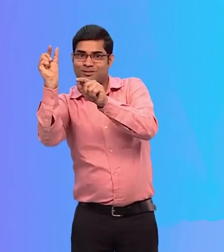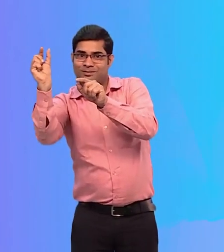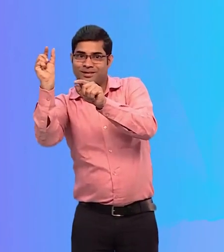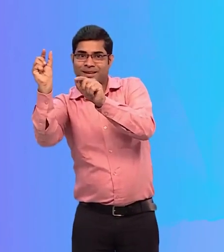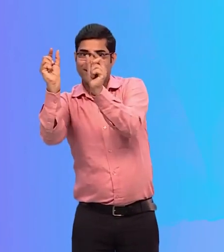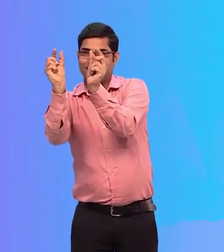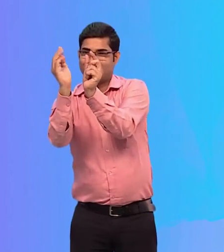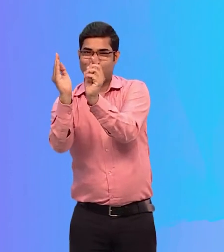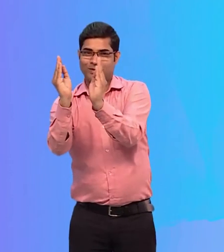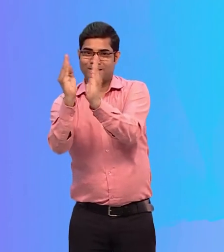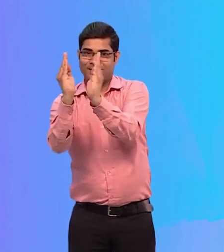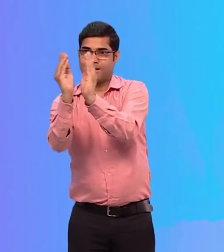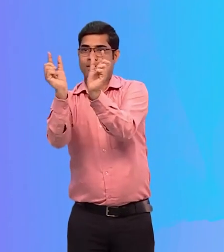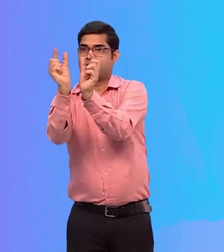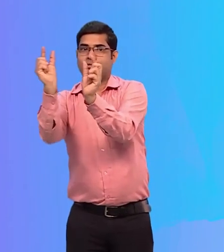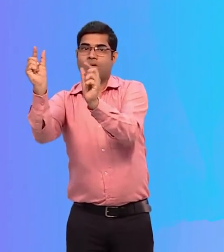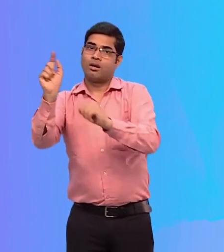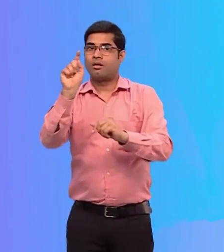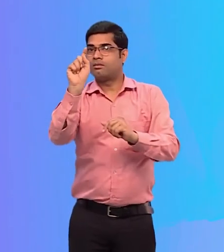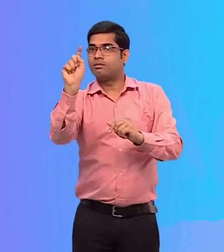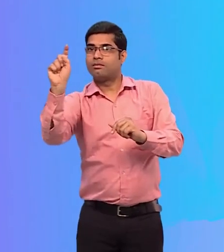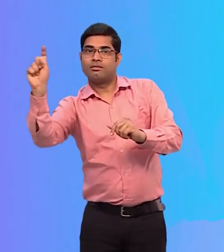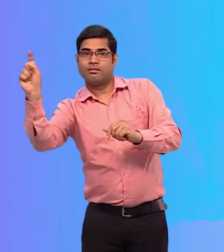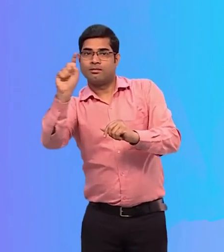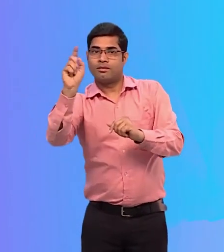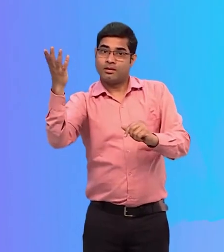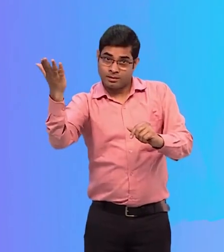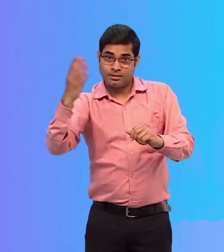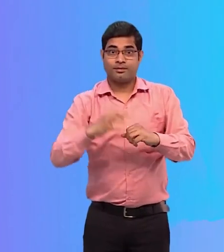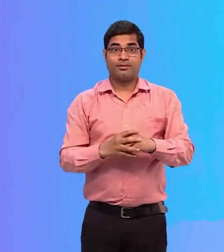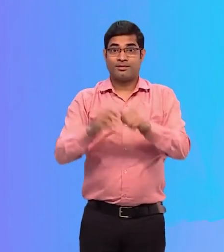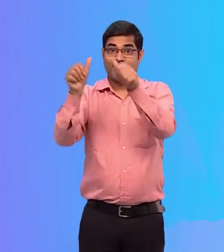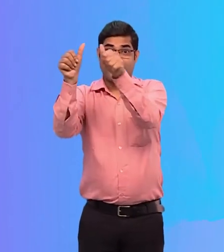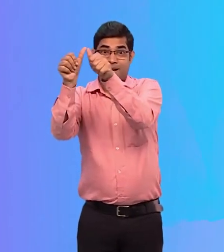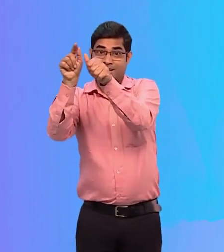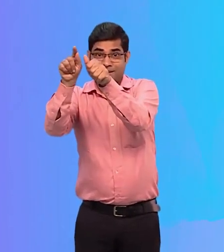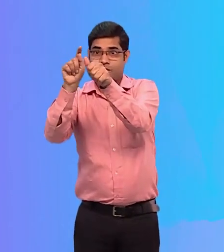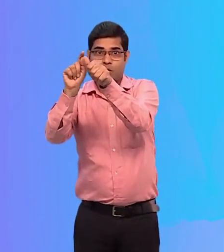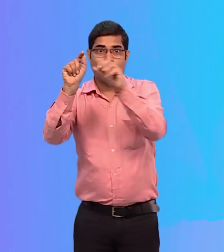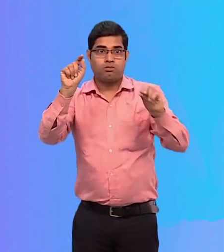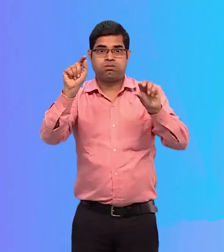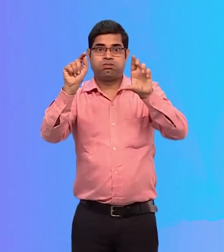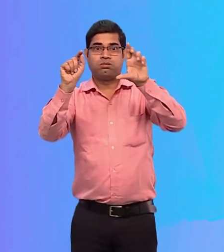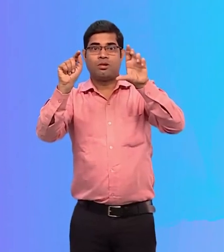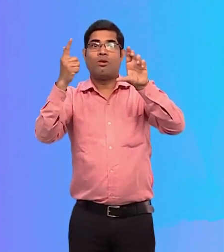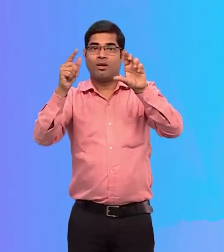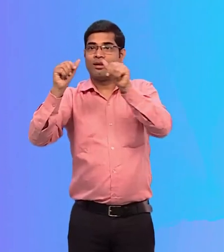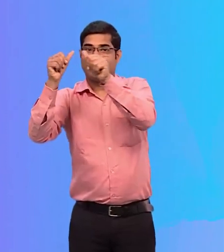written on three closely placed buttons. Color contrast shown by boxes